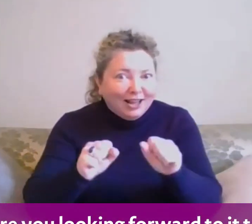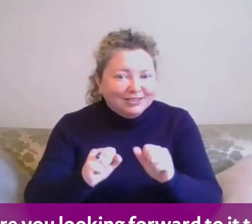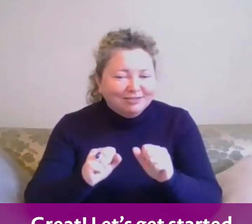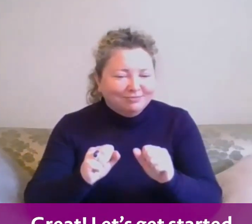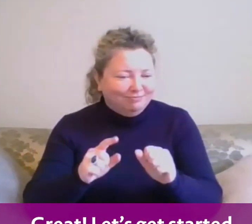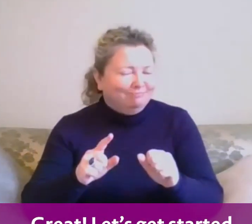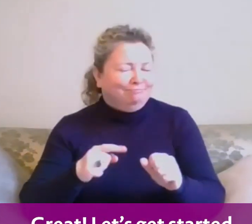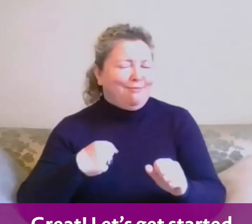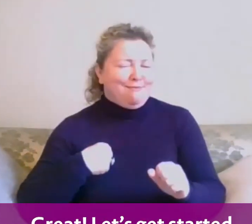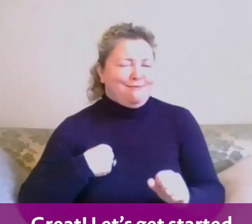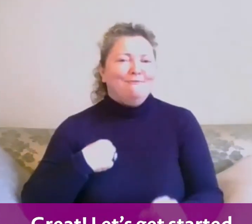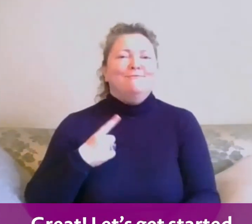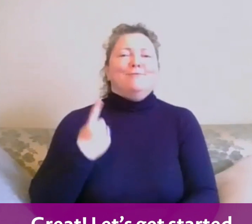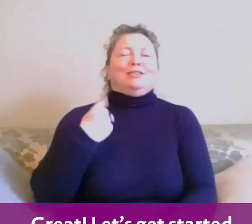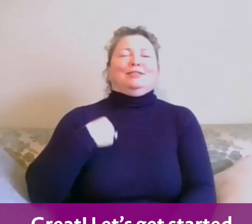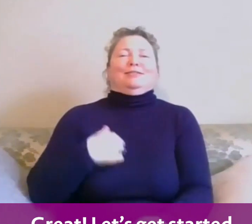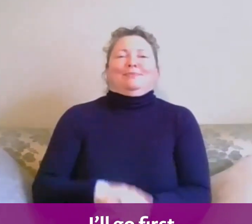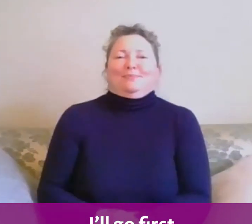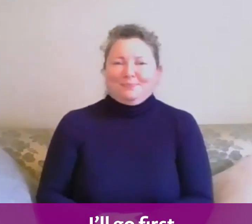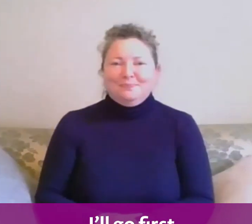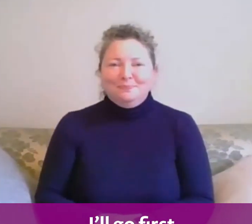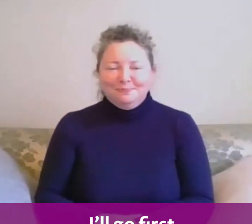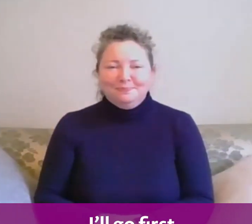Great, let's get started. I'll go first.